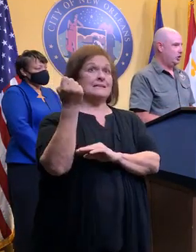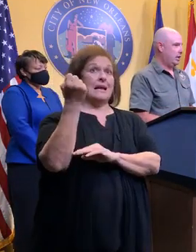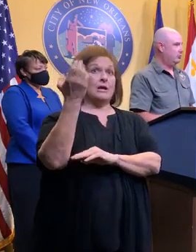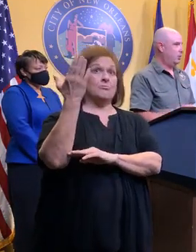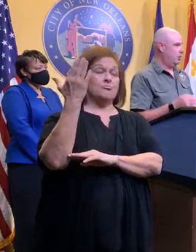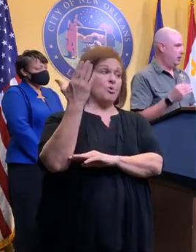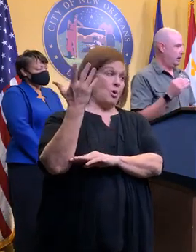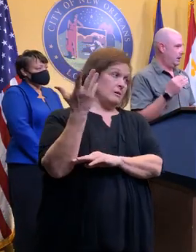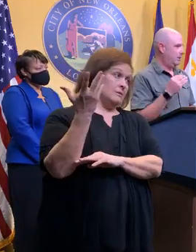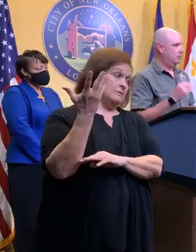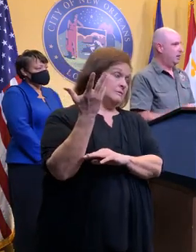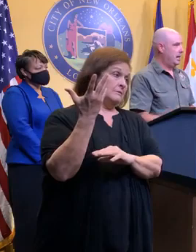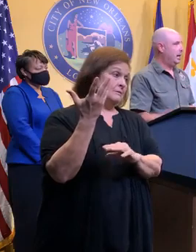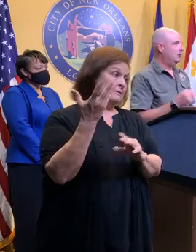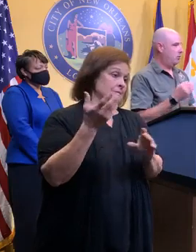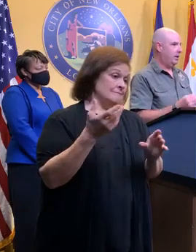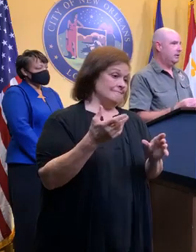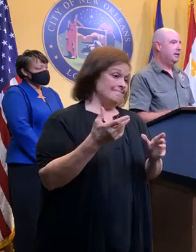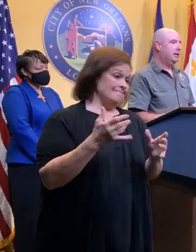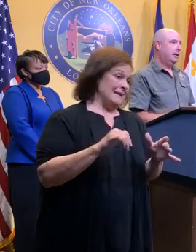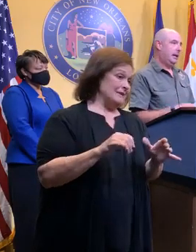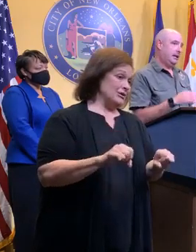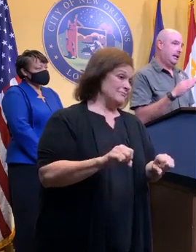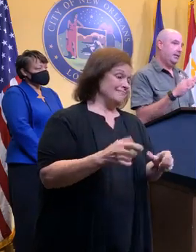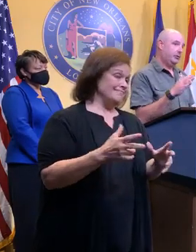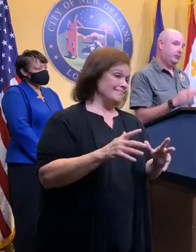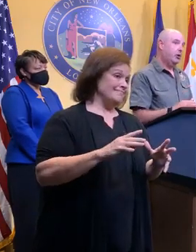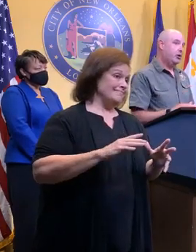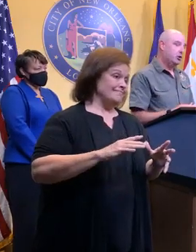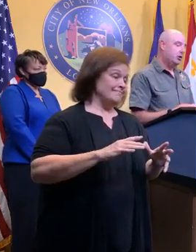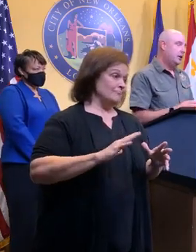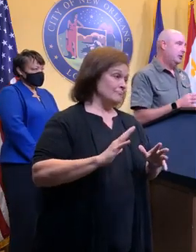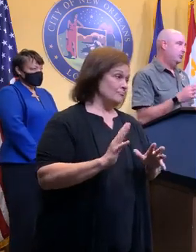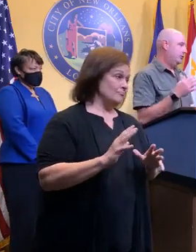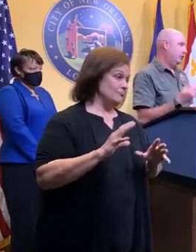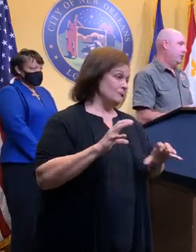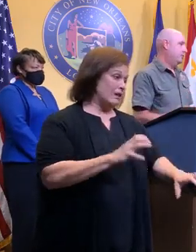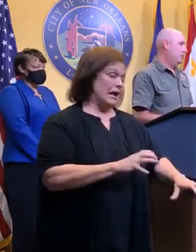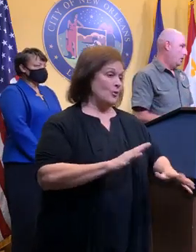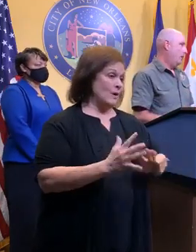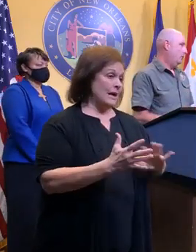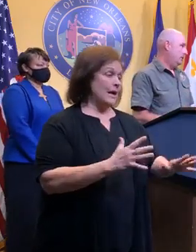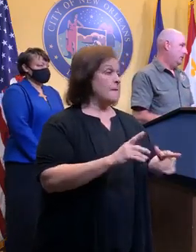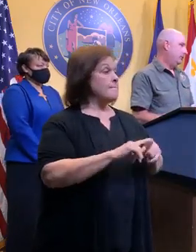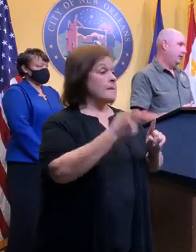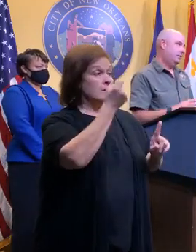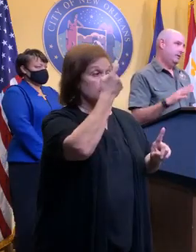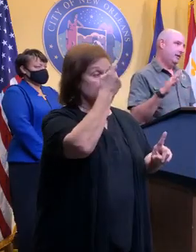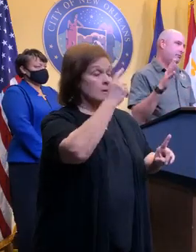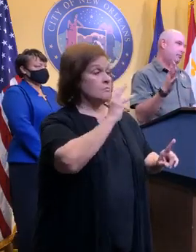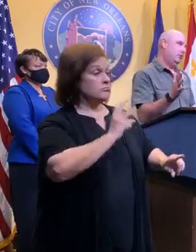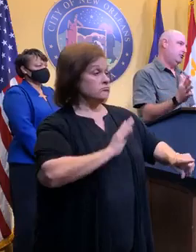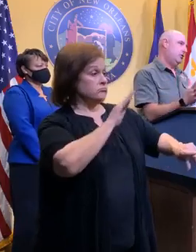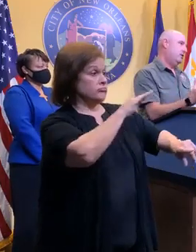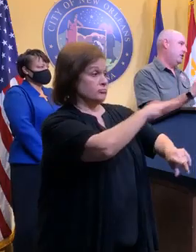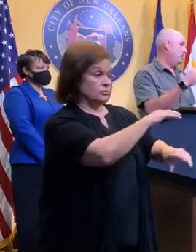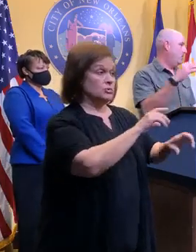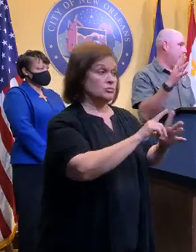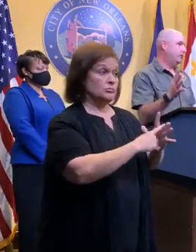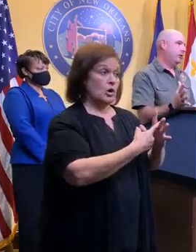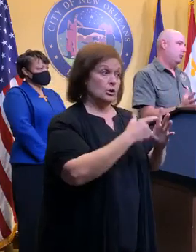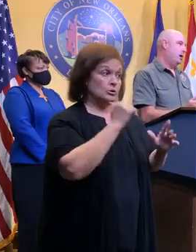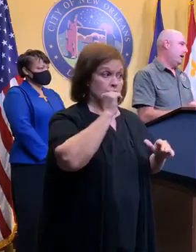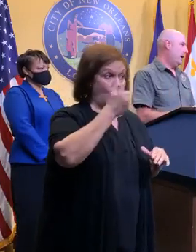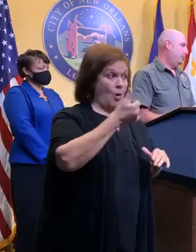is going to be that chance where we're going to get the rain and the wind. And again, that surge could start tomorrow. You know, because that, that is